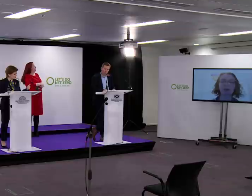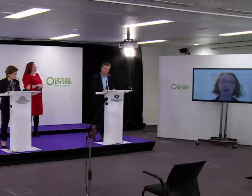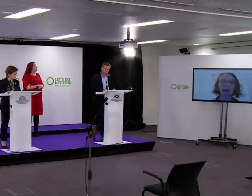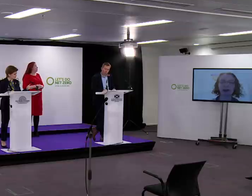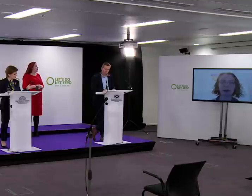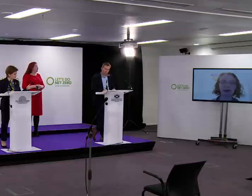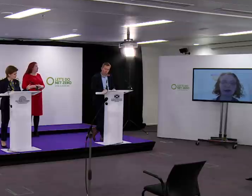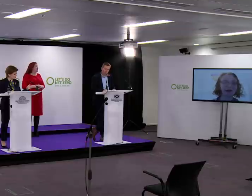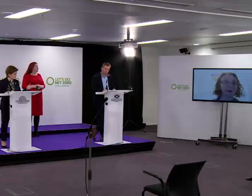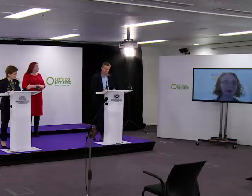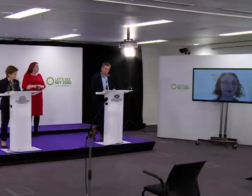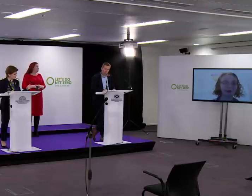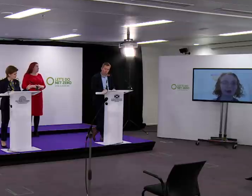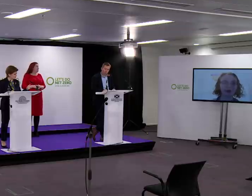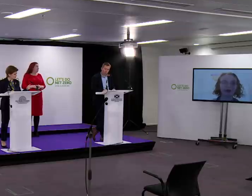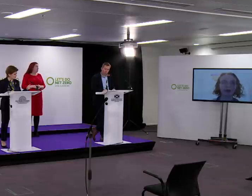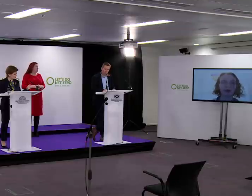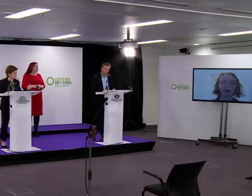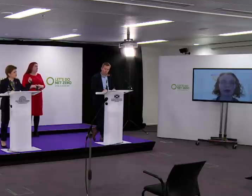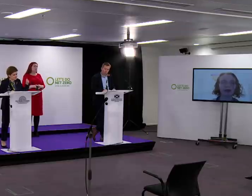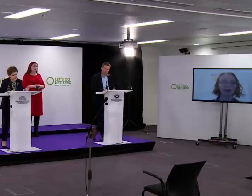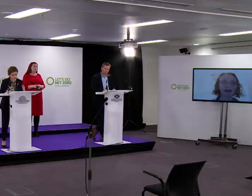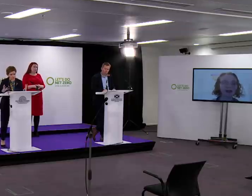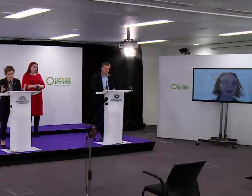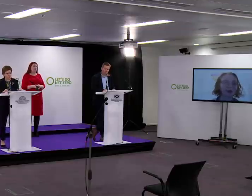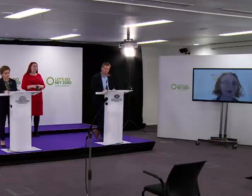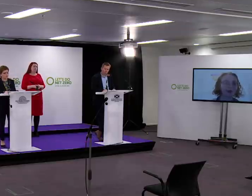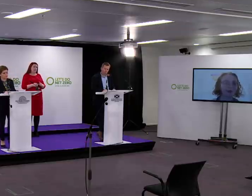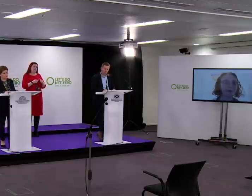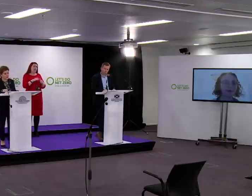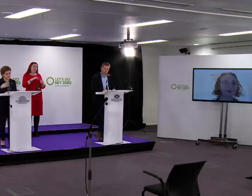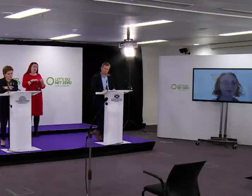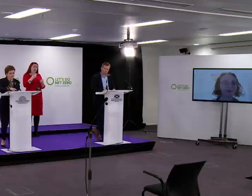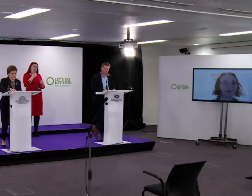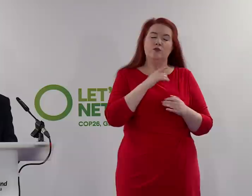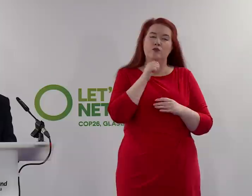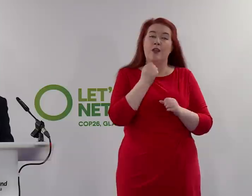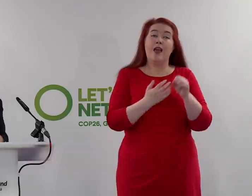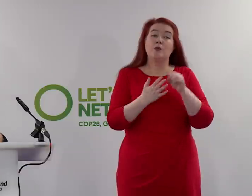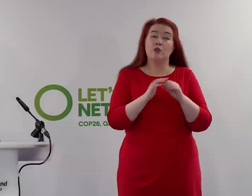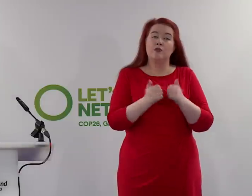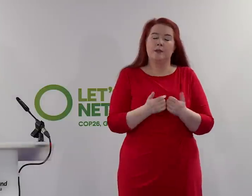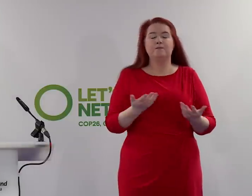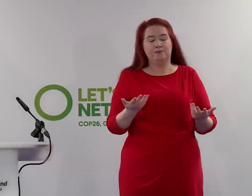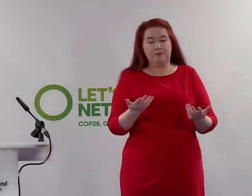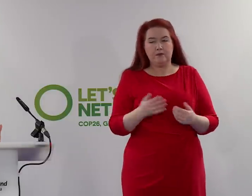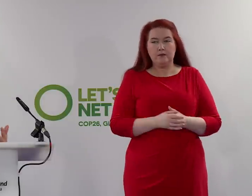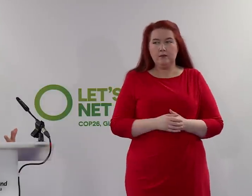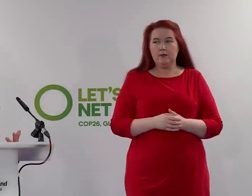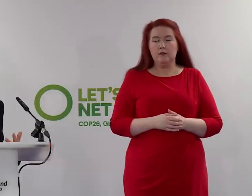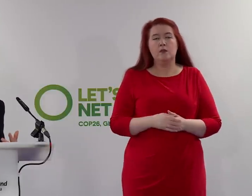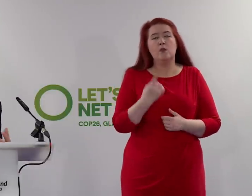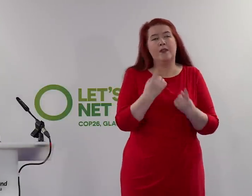Just that Alok Sharma said that it will not necessarily result in Glasgow agreement. Well, perhaps one of the lesser understood